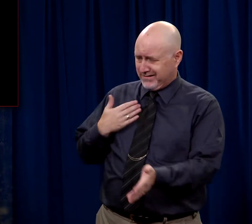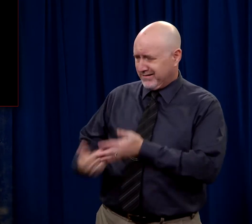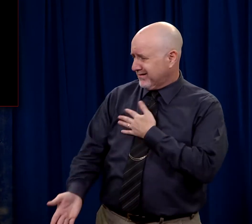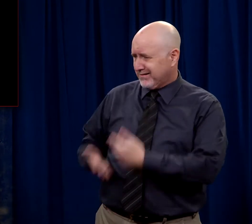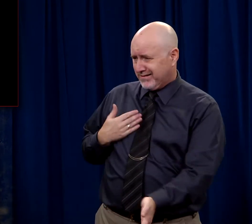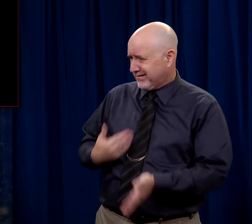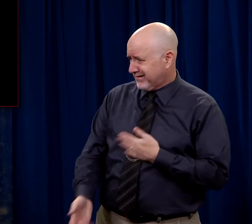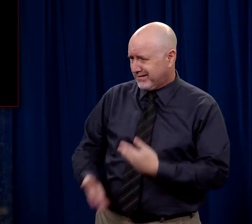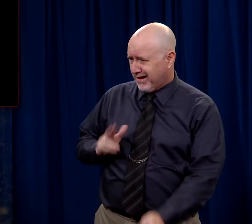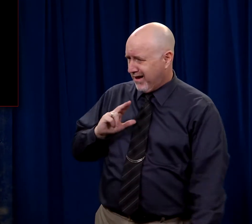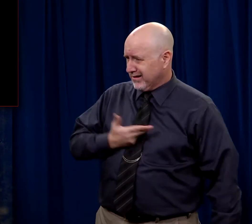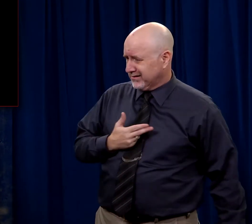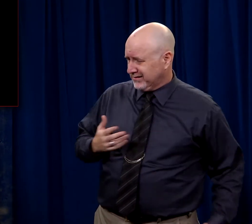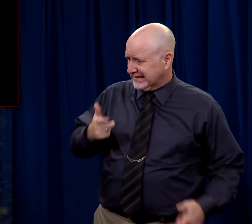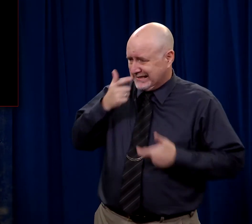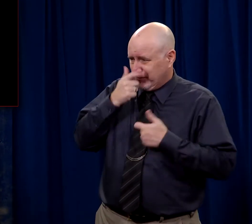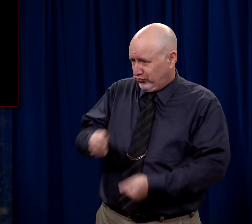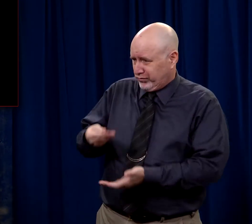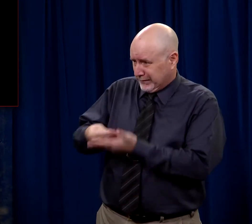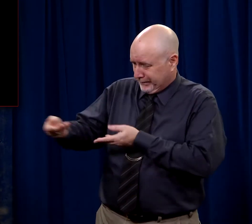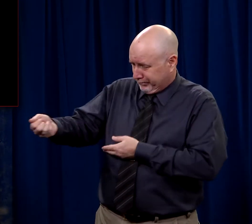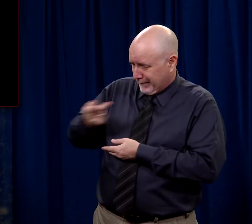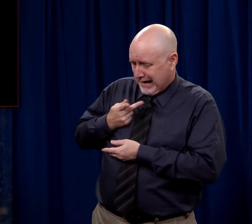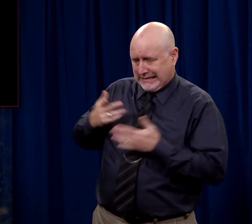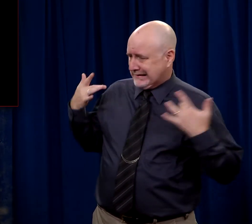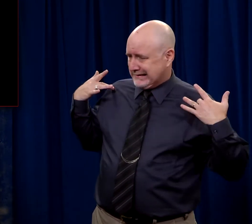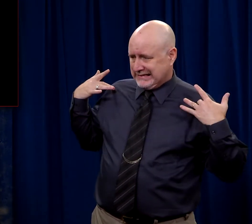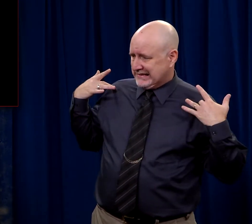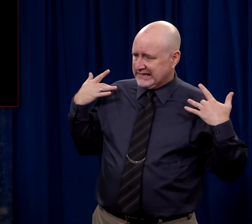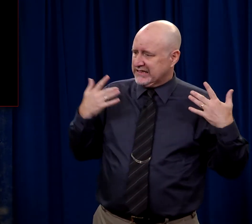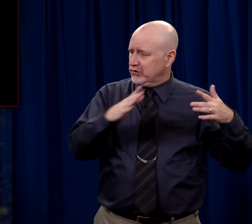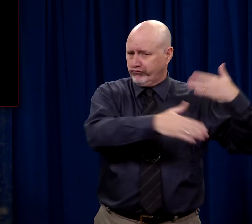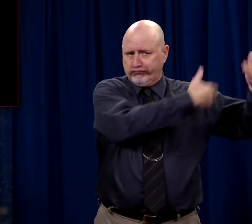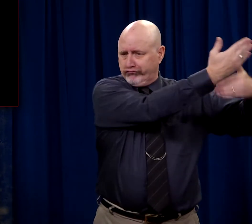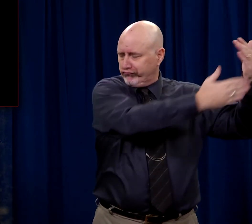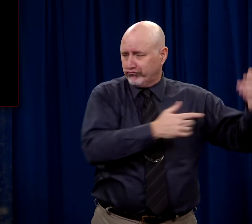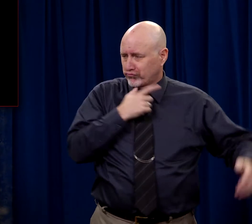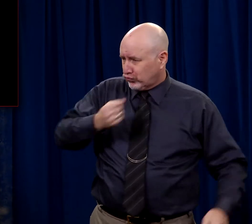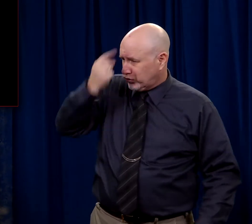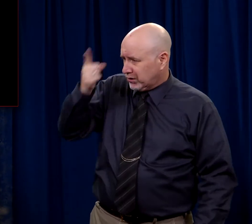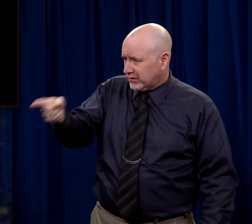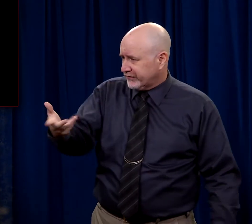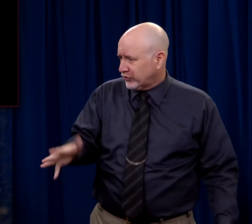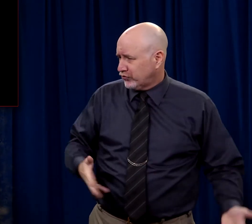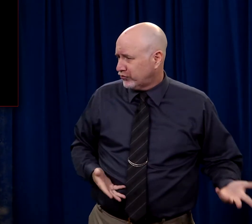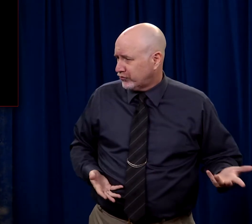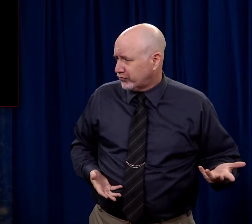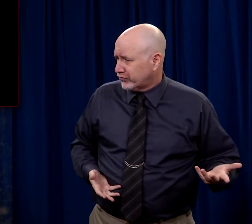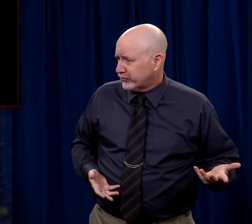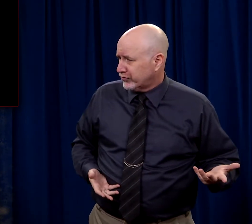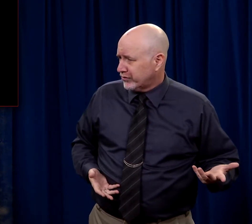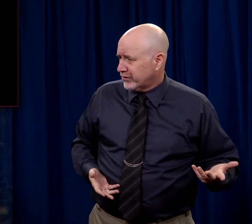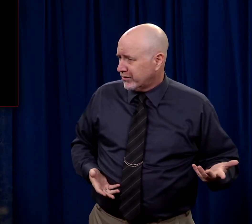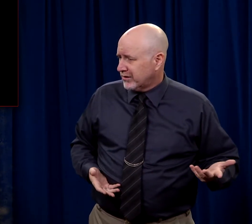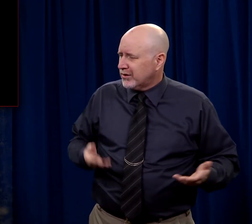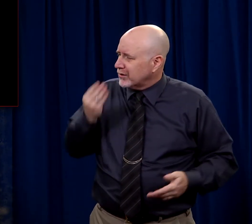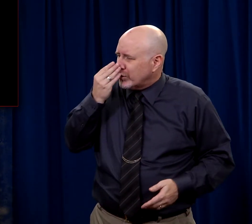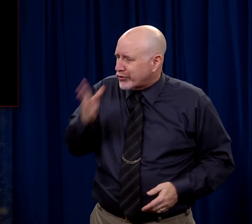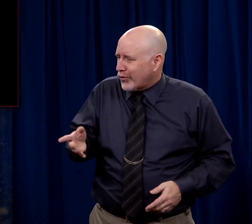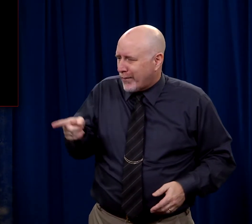that doesn't matter to us. We have no interest in reversing anything. It's already begun. Don't you understand? We